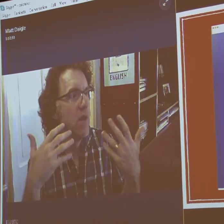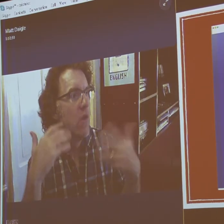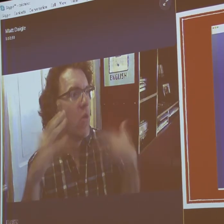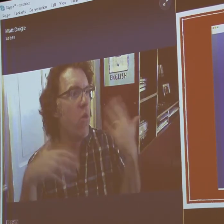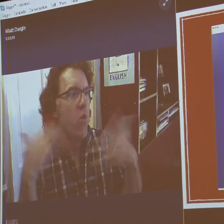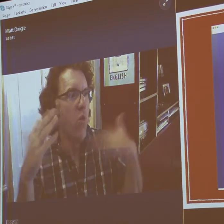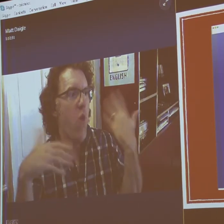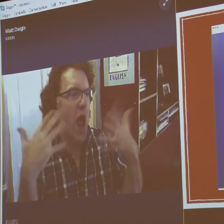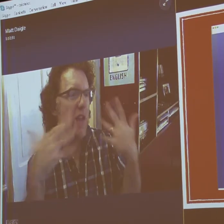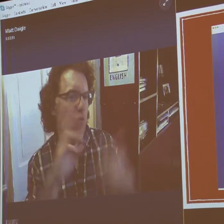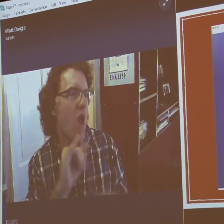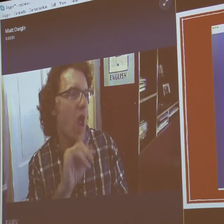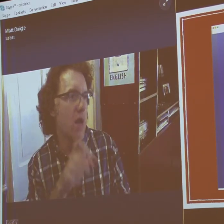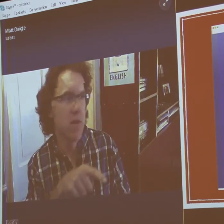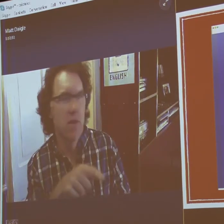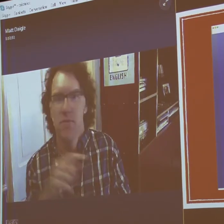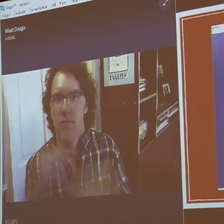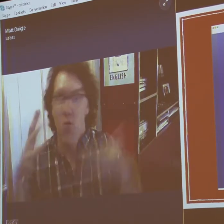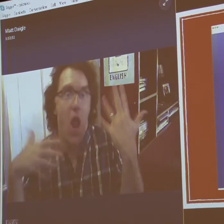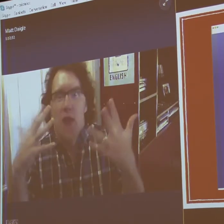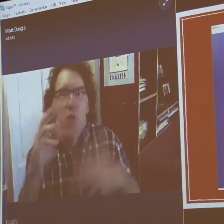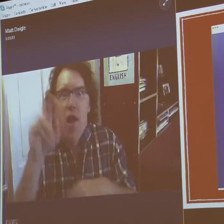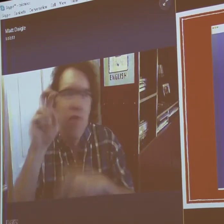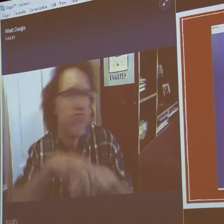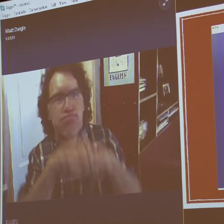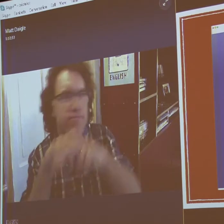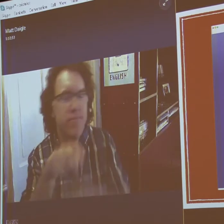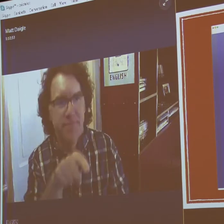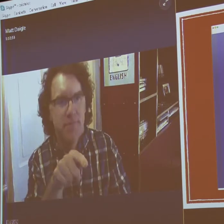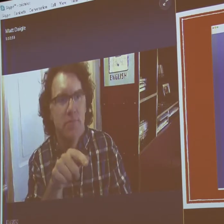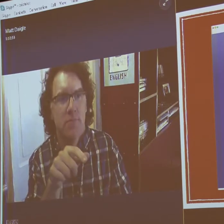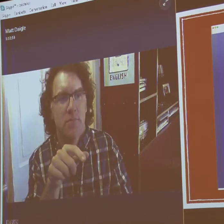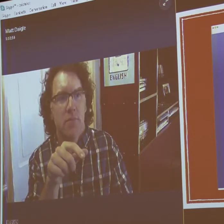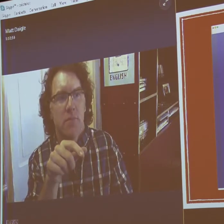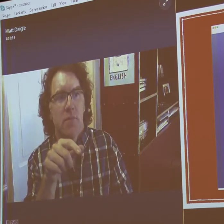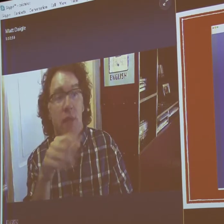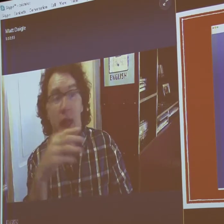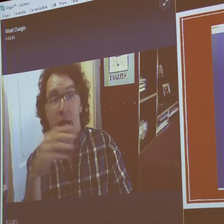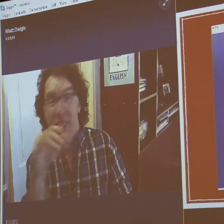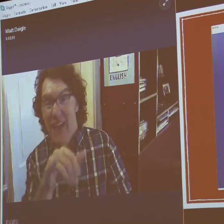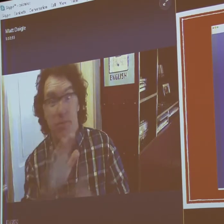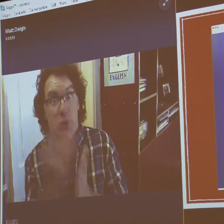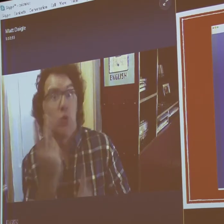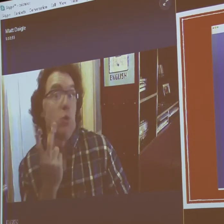the blue book that you see is our second book called That Deaf Guy, A Wild Ride.